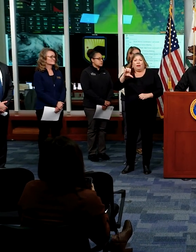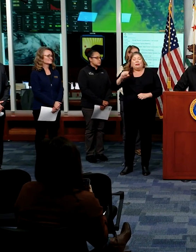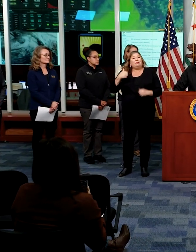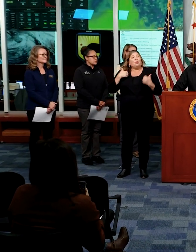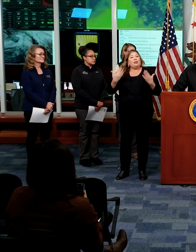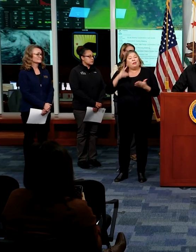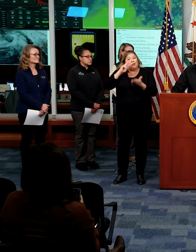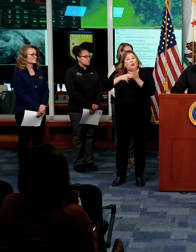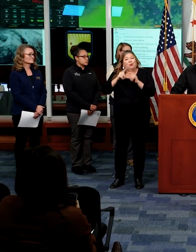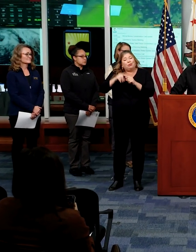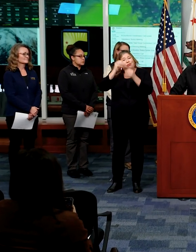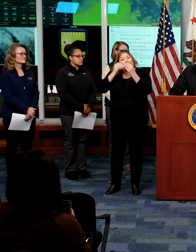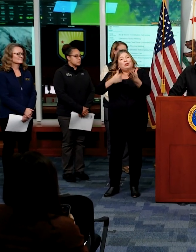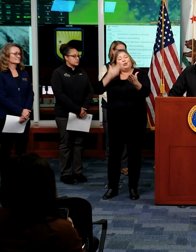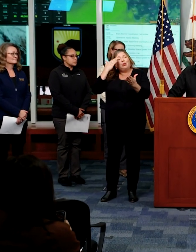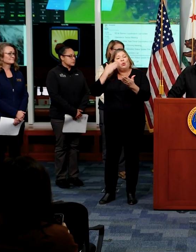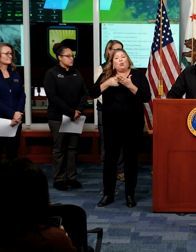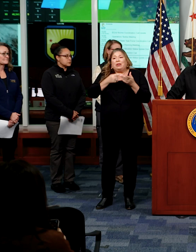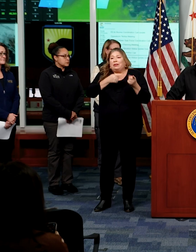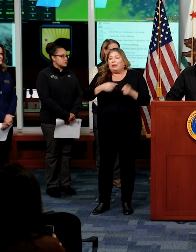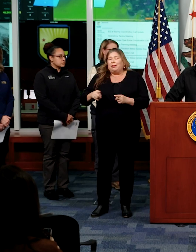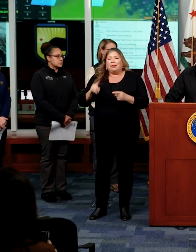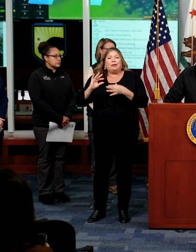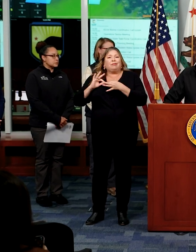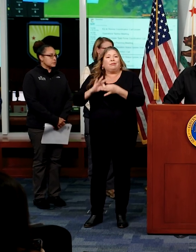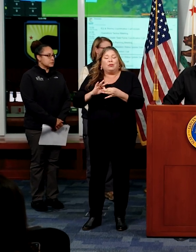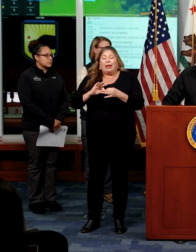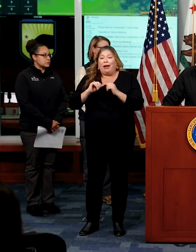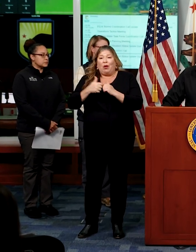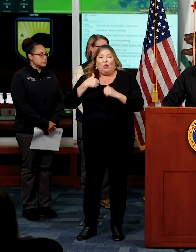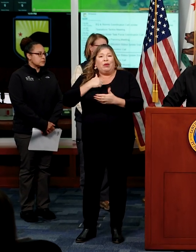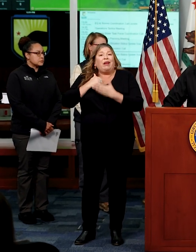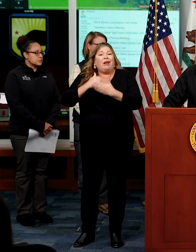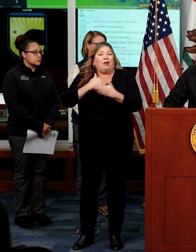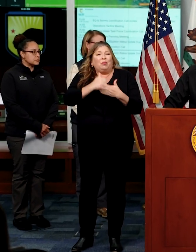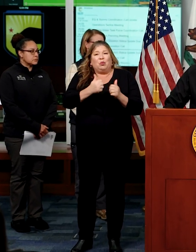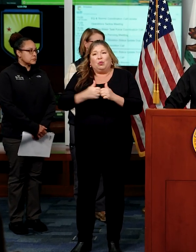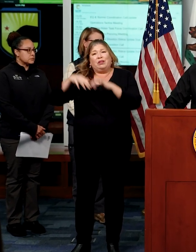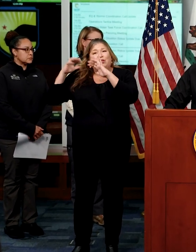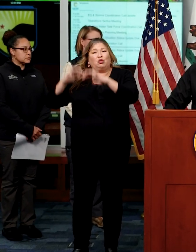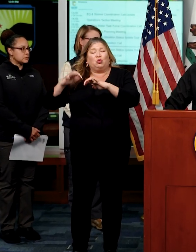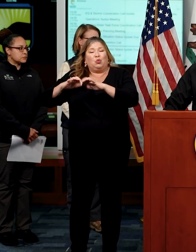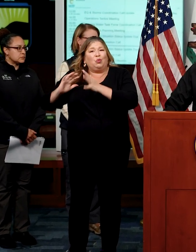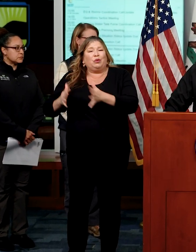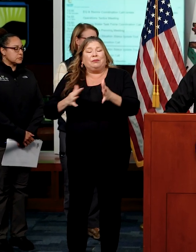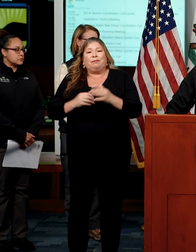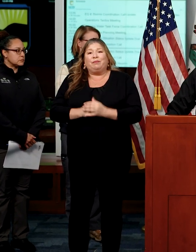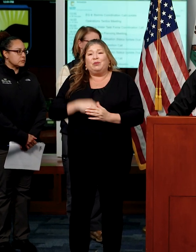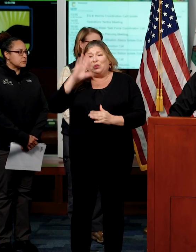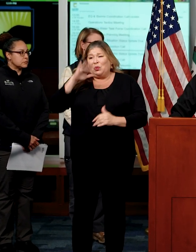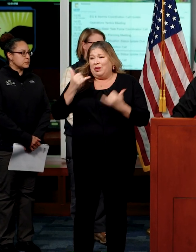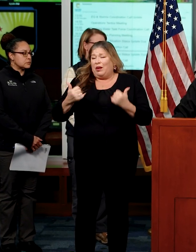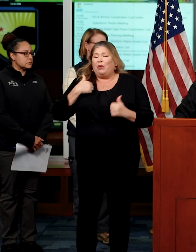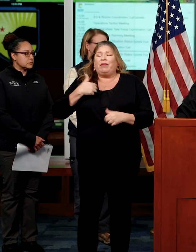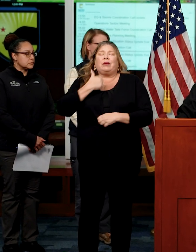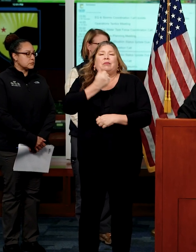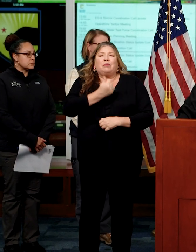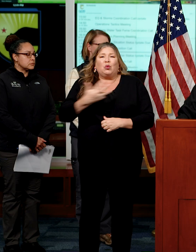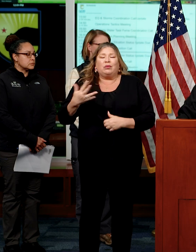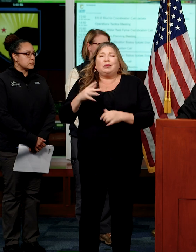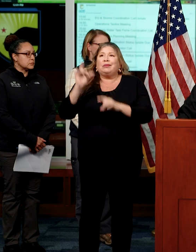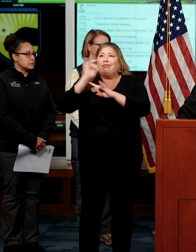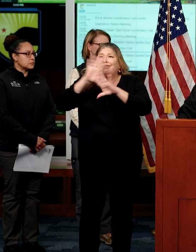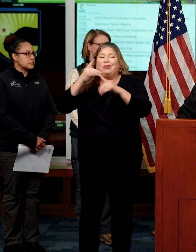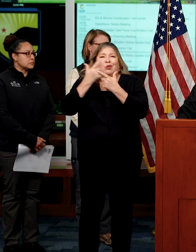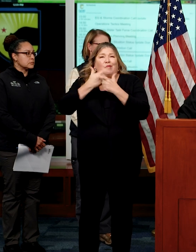update you on California's response to the ongoing storms. We have now experienced multiple large and damaging storm